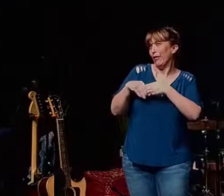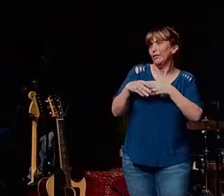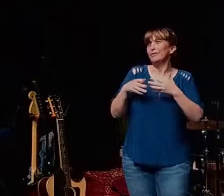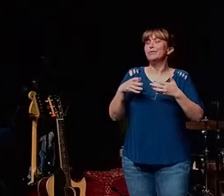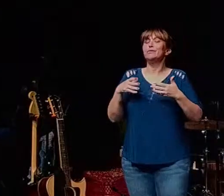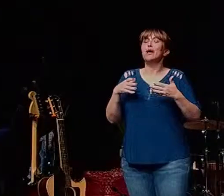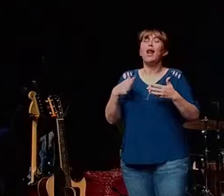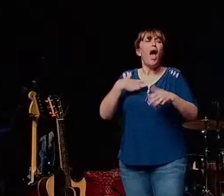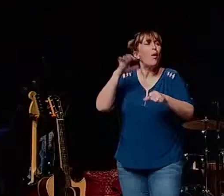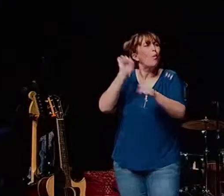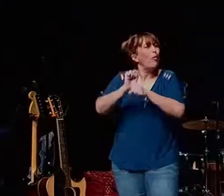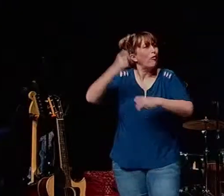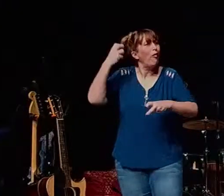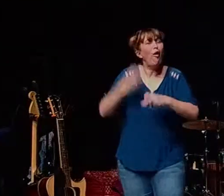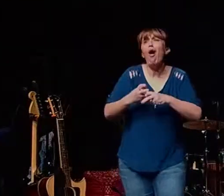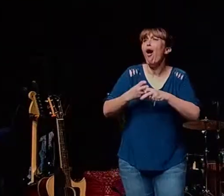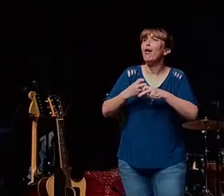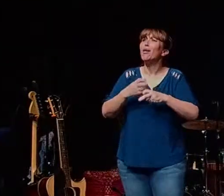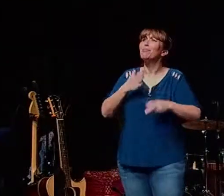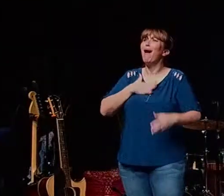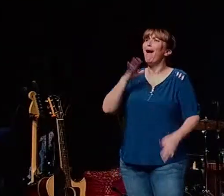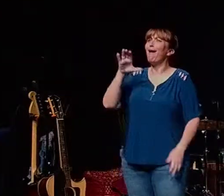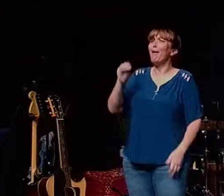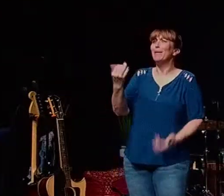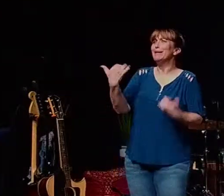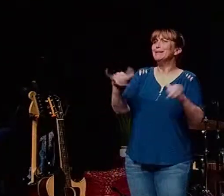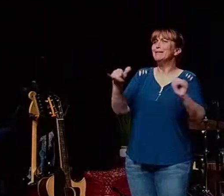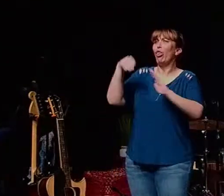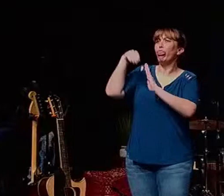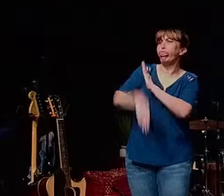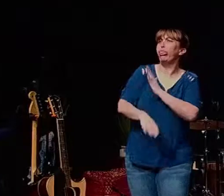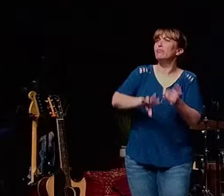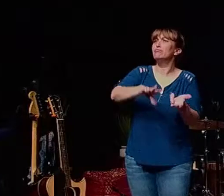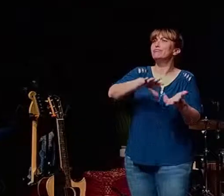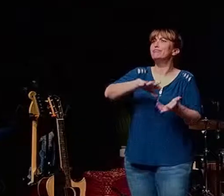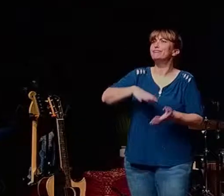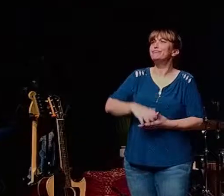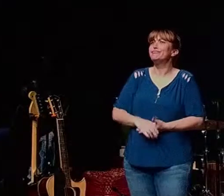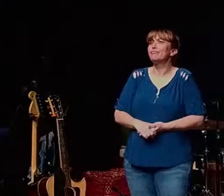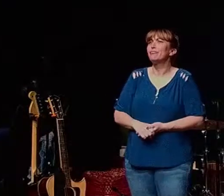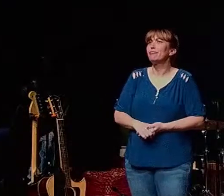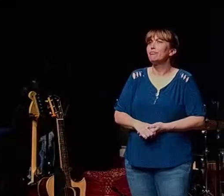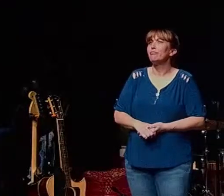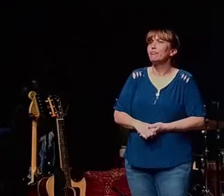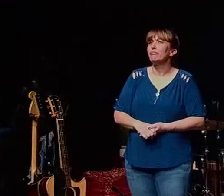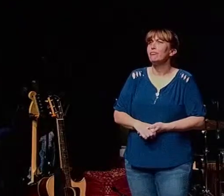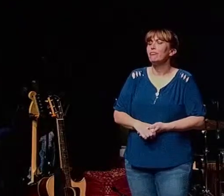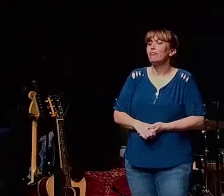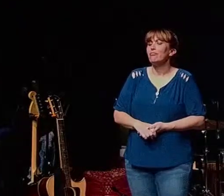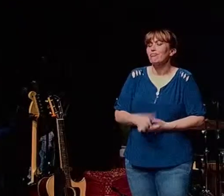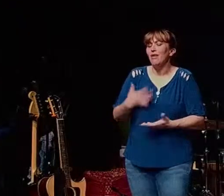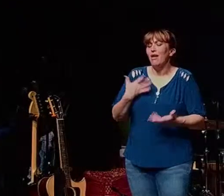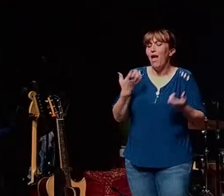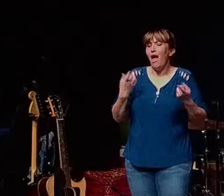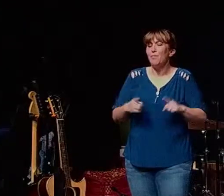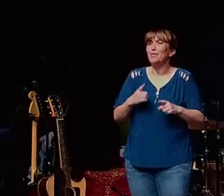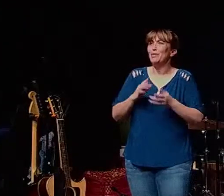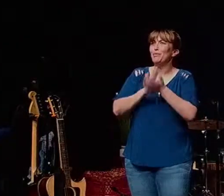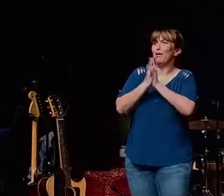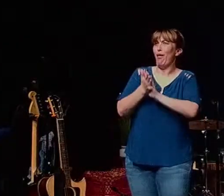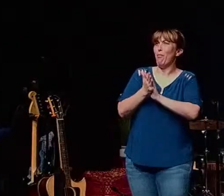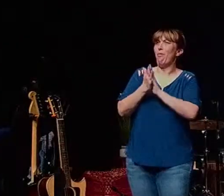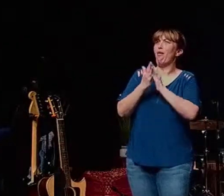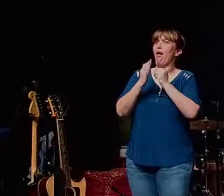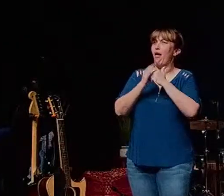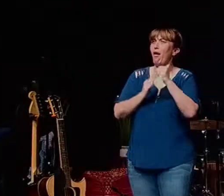and i worked so hard and my company still went still went under and then you fall into this place that is actually very comfortable being